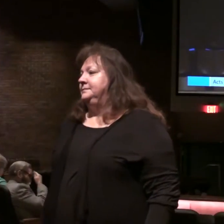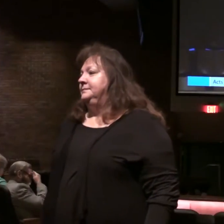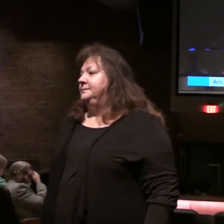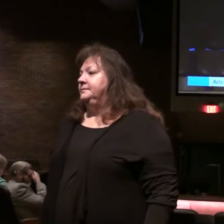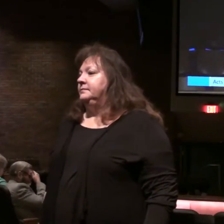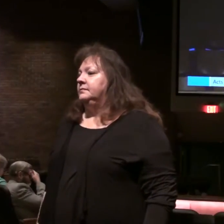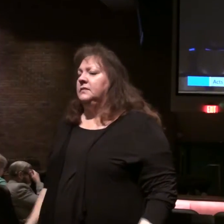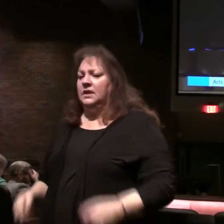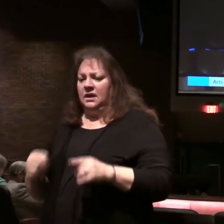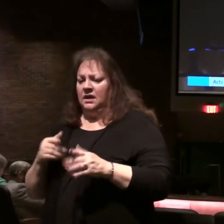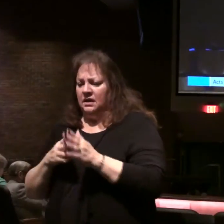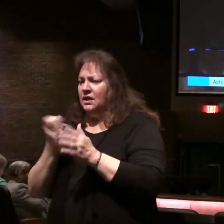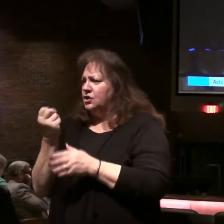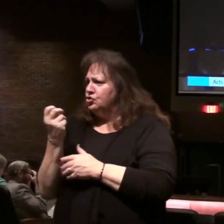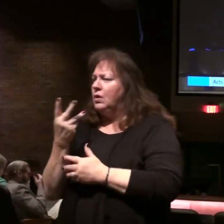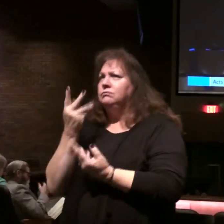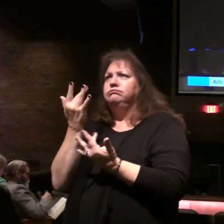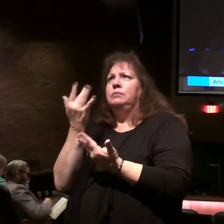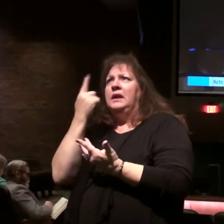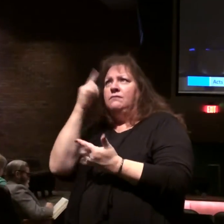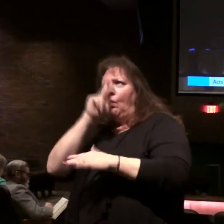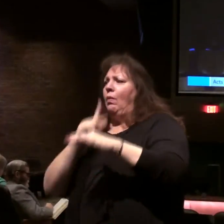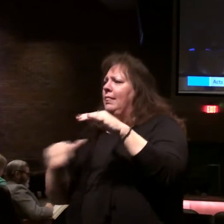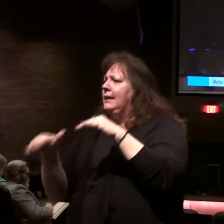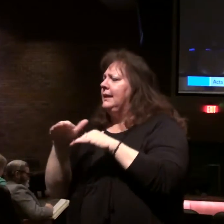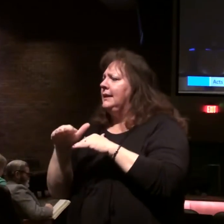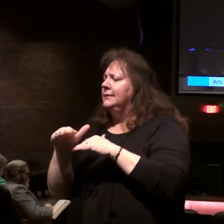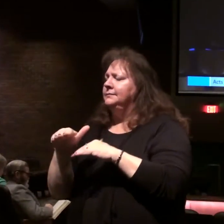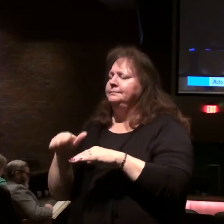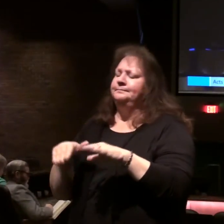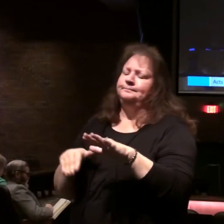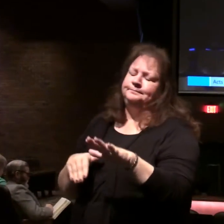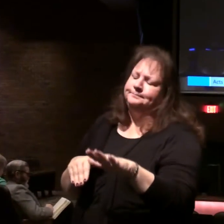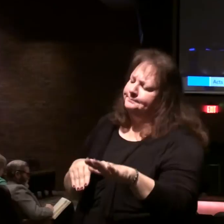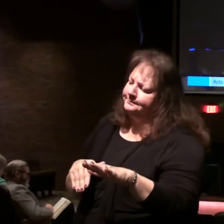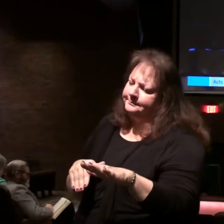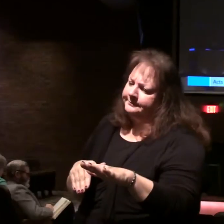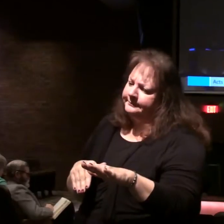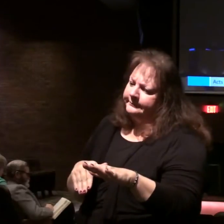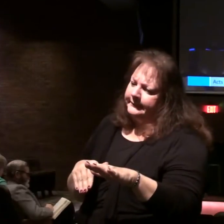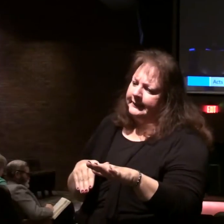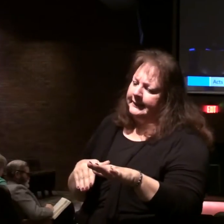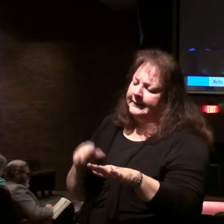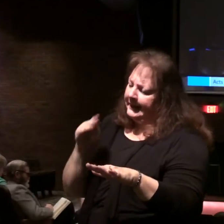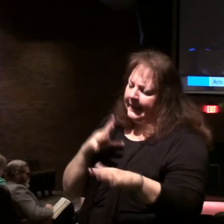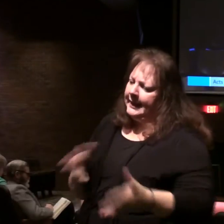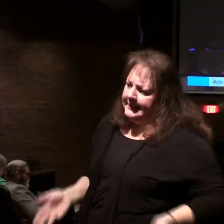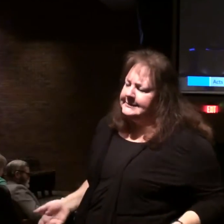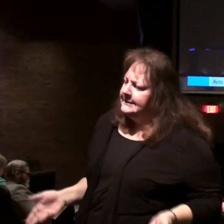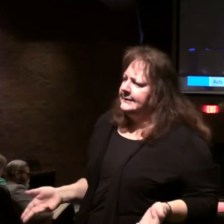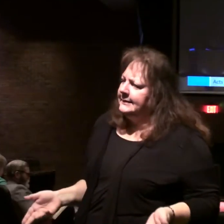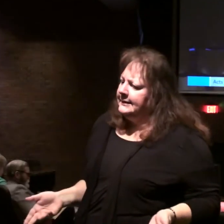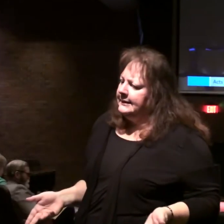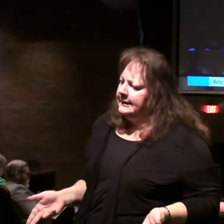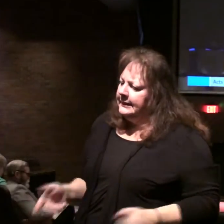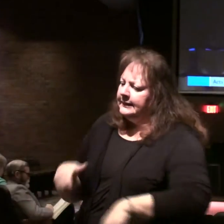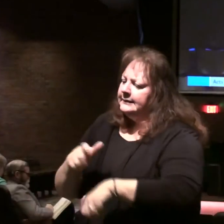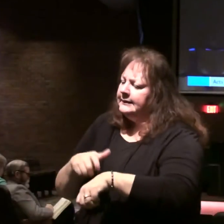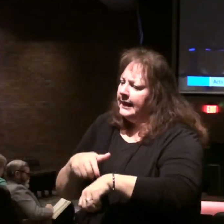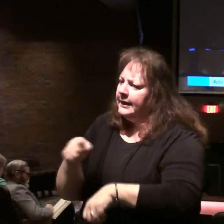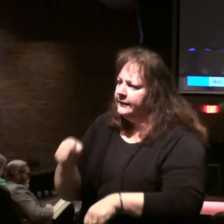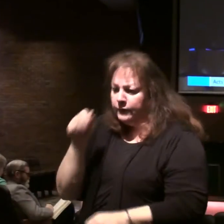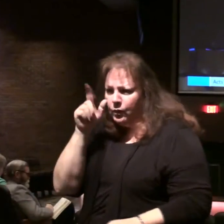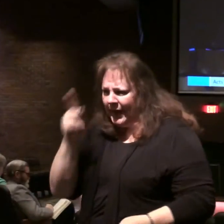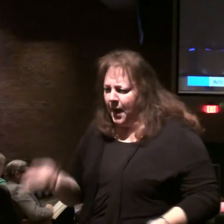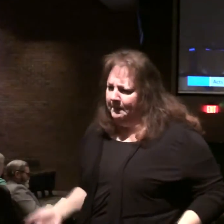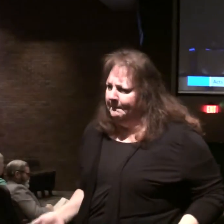They're looking for the kingdom. Now he doesn't say to them, guys, it's time for you to